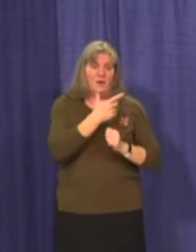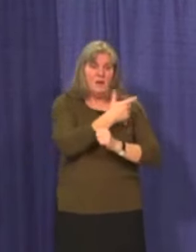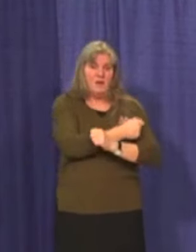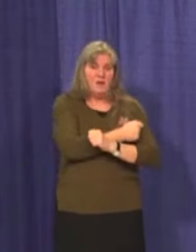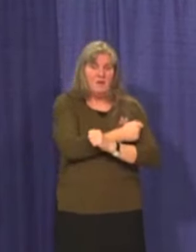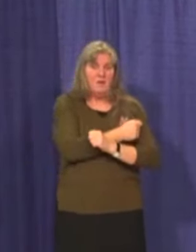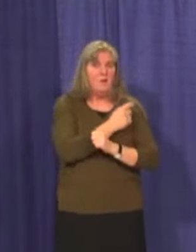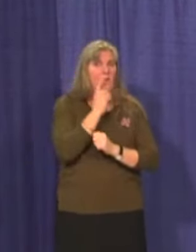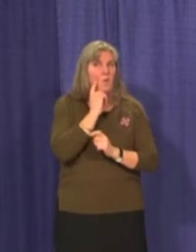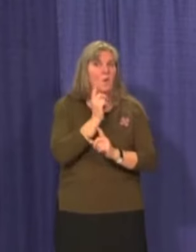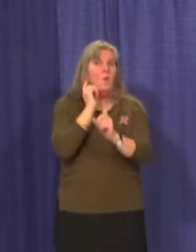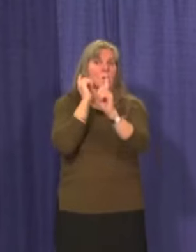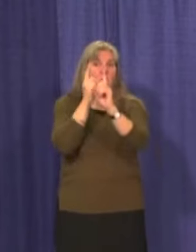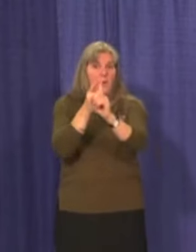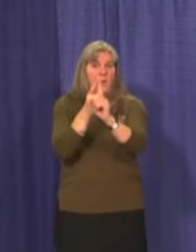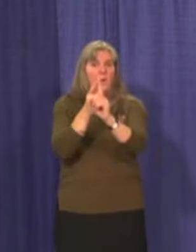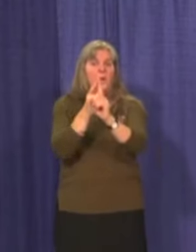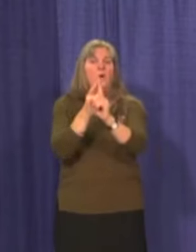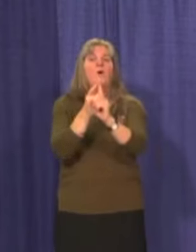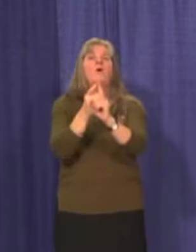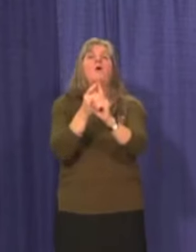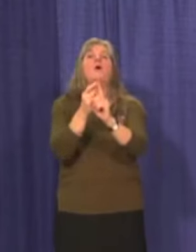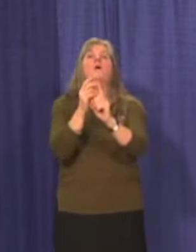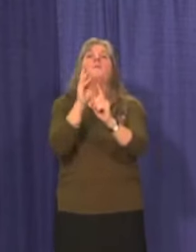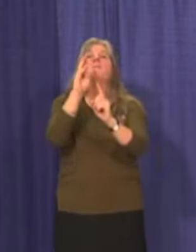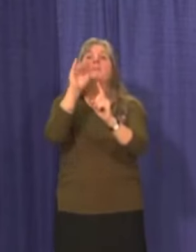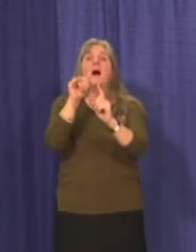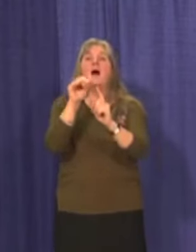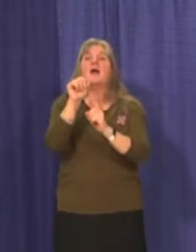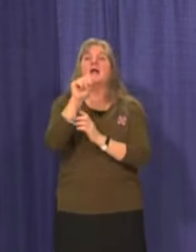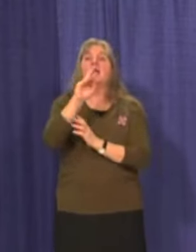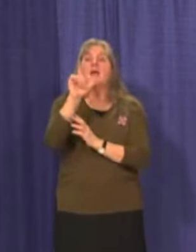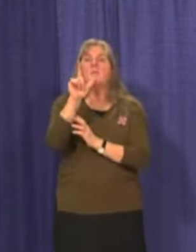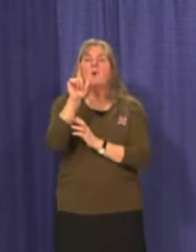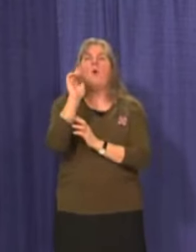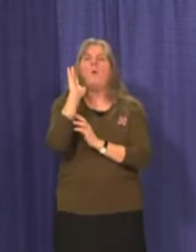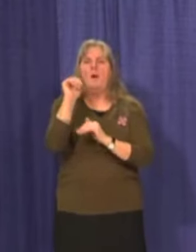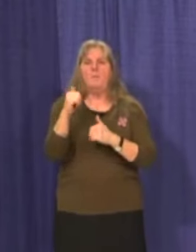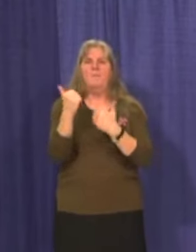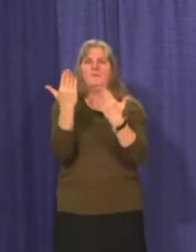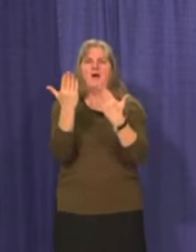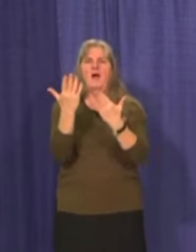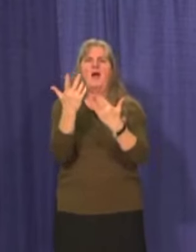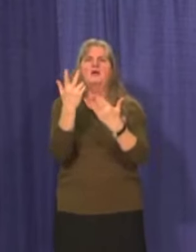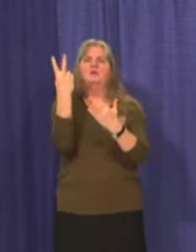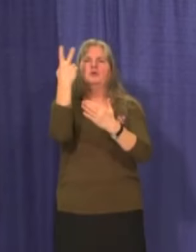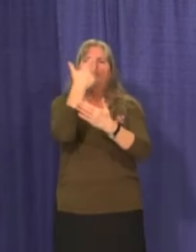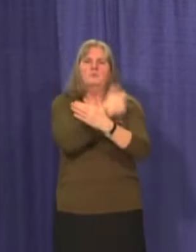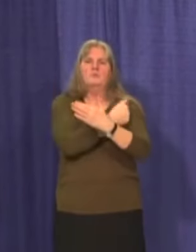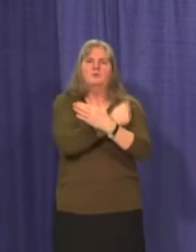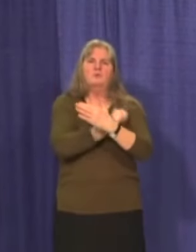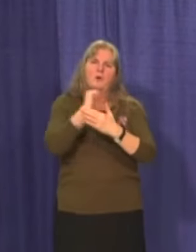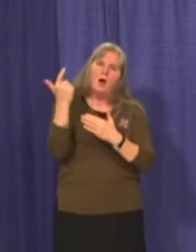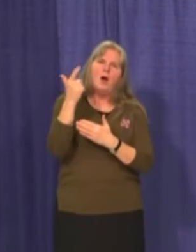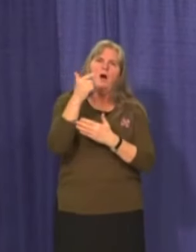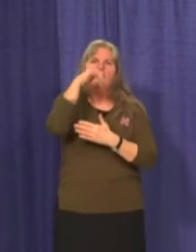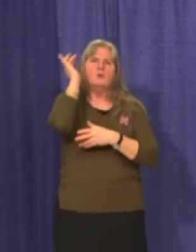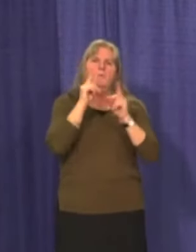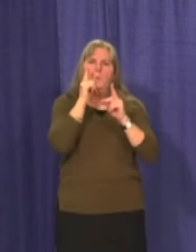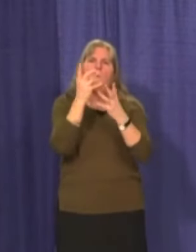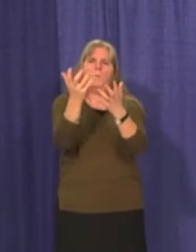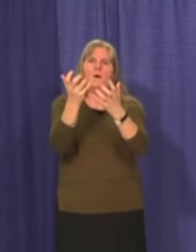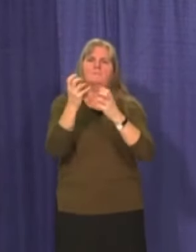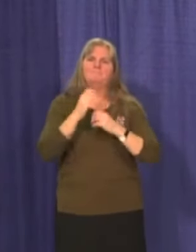we will have provided second shots to every eligible Yukon adult who wanted one. As planned,